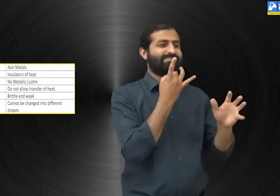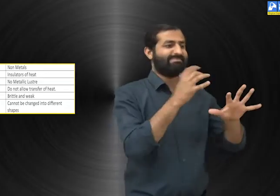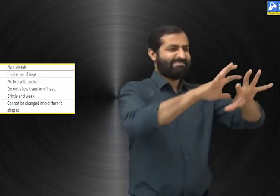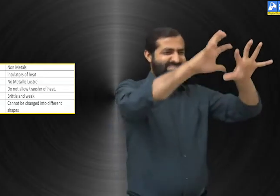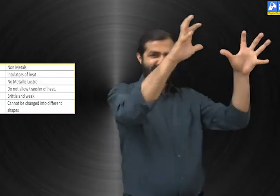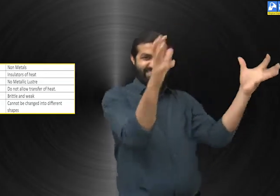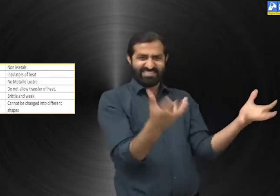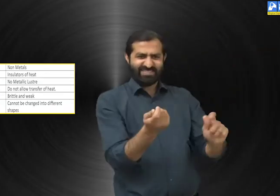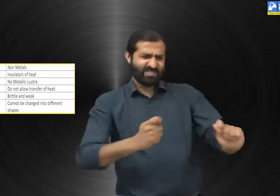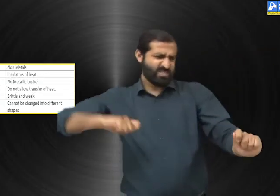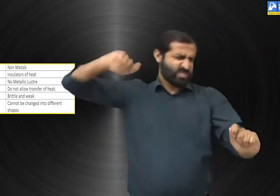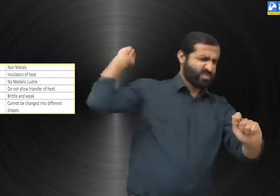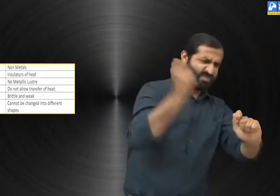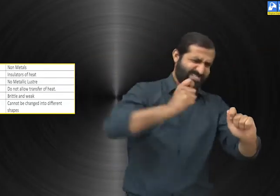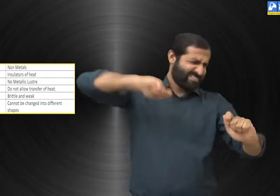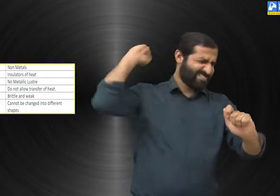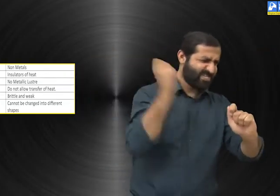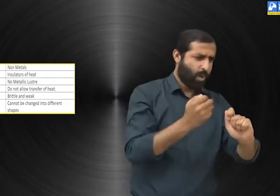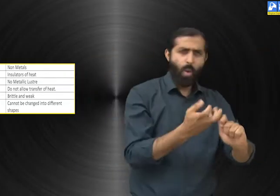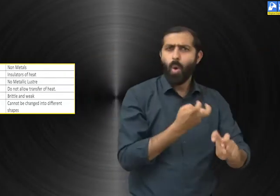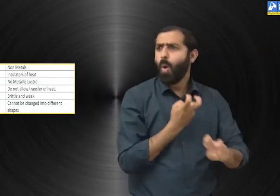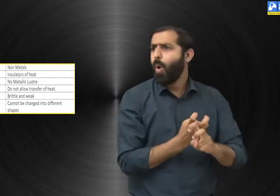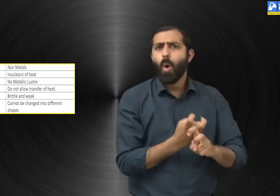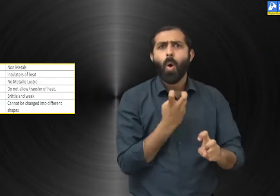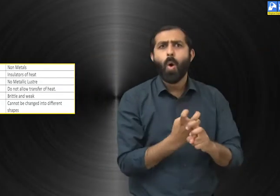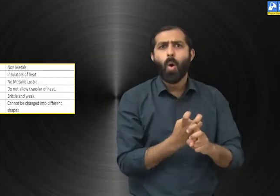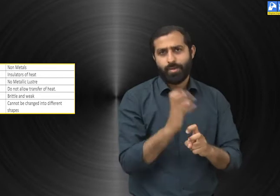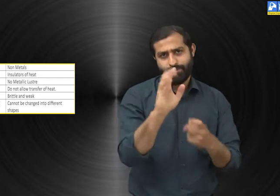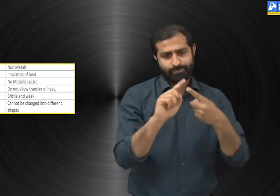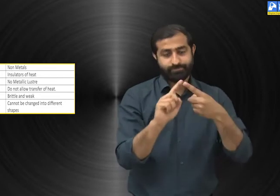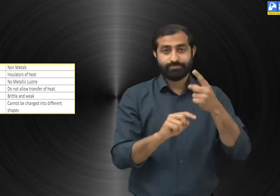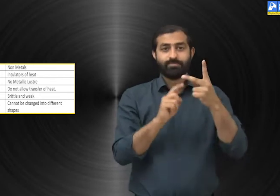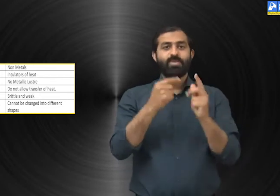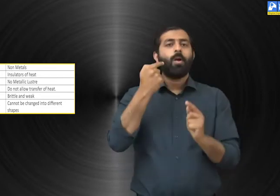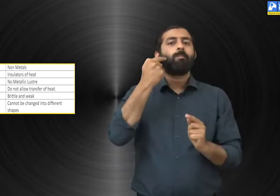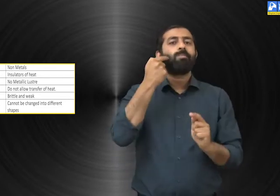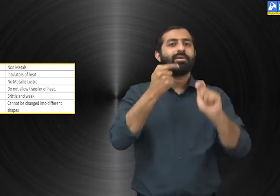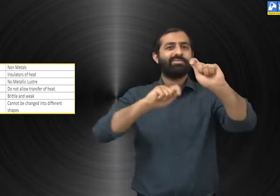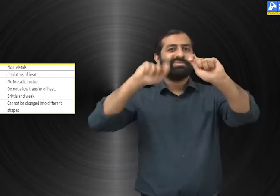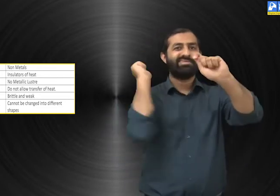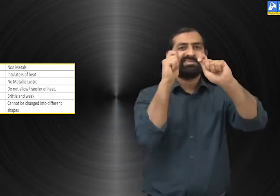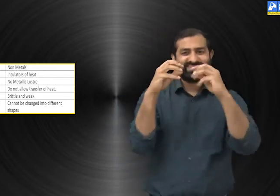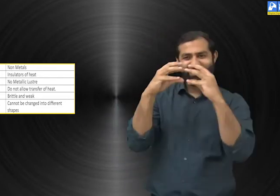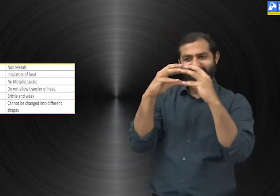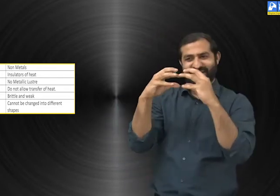Metals are hard. But the hardness is different for different metals.